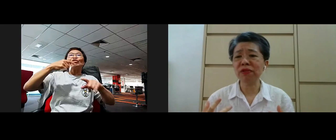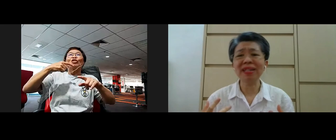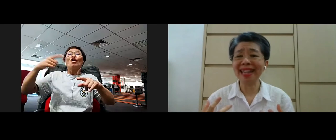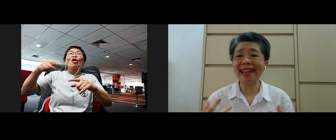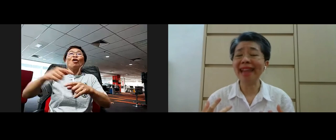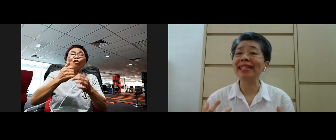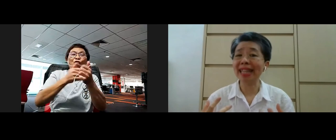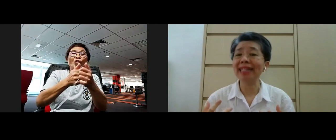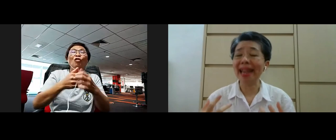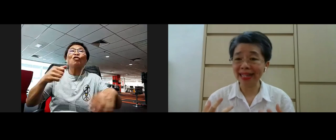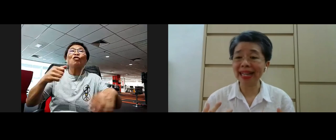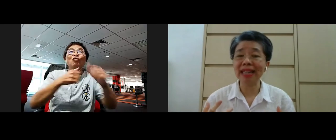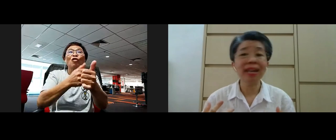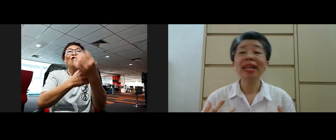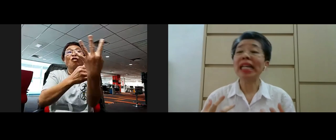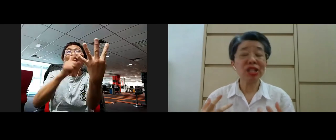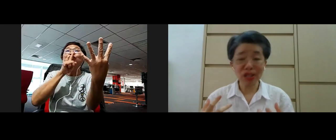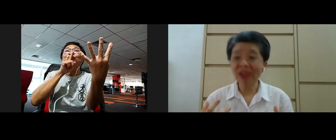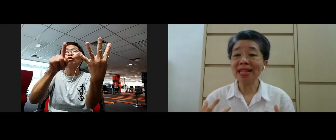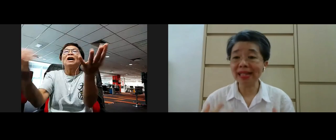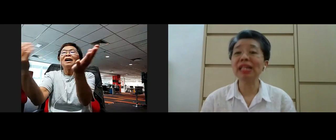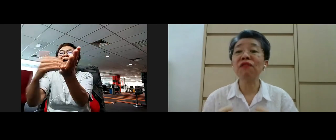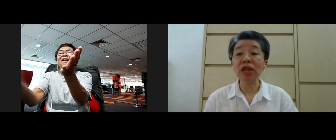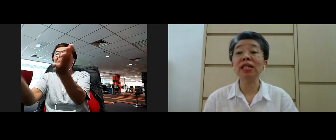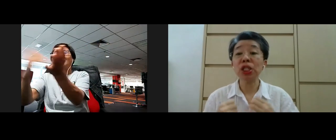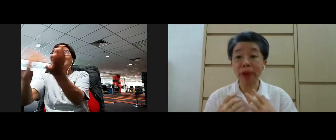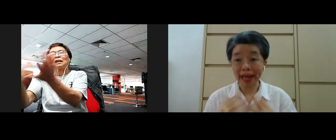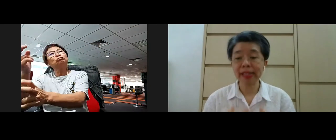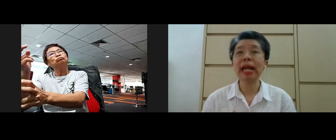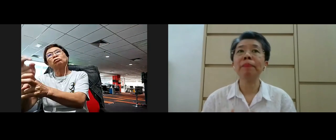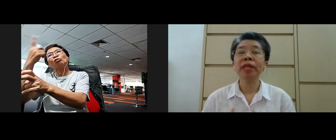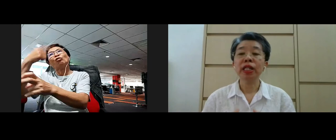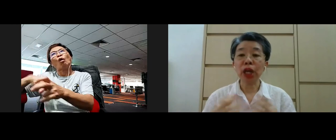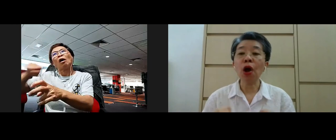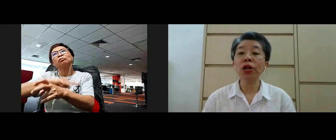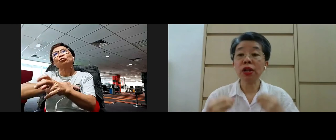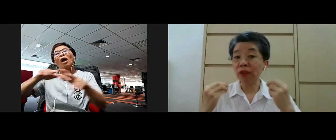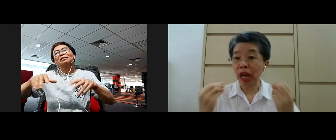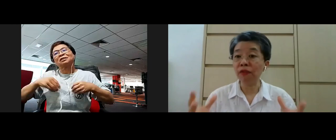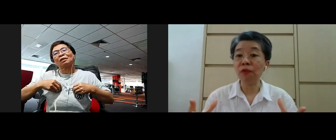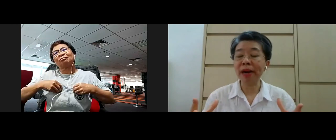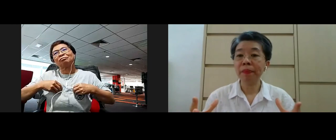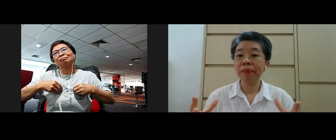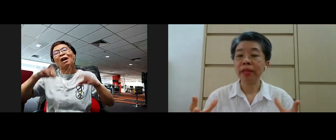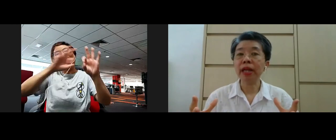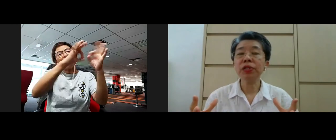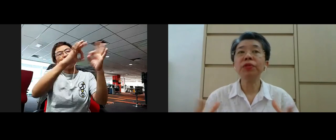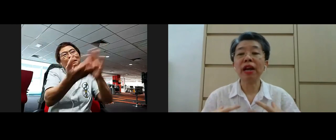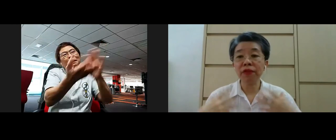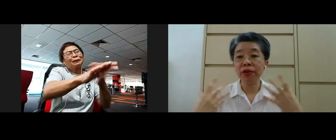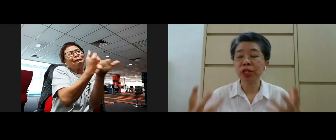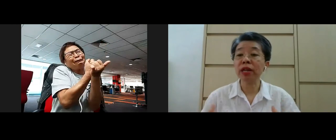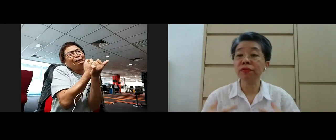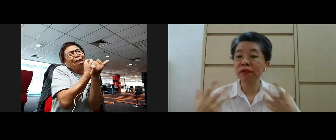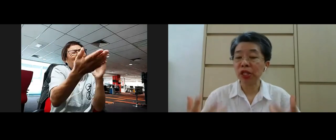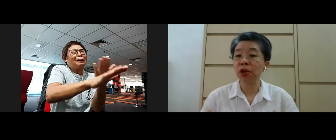noble truths again and again and again it is not easy for us to accept the loss of a loved one yeah so